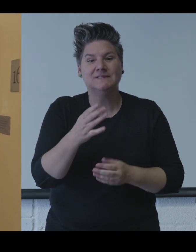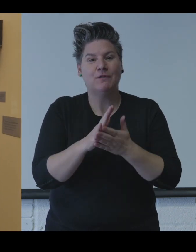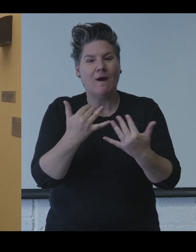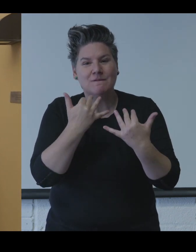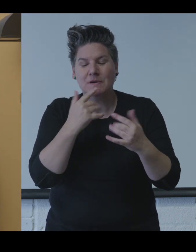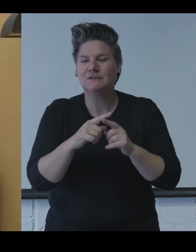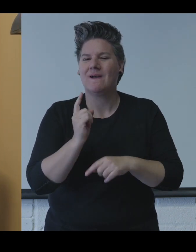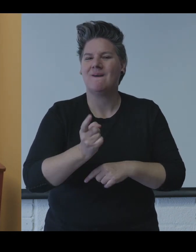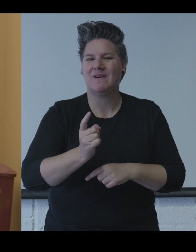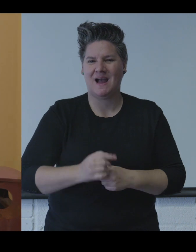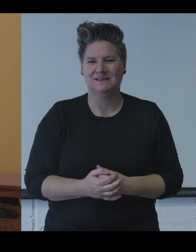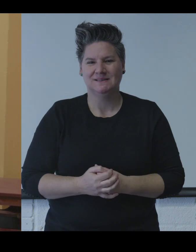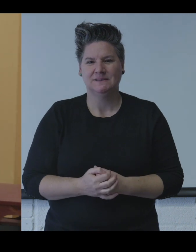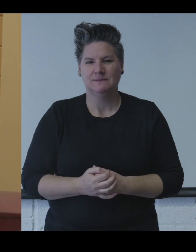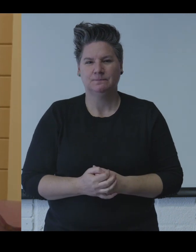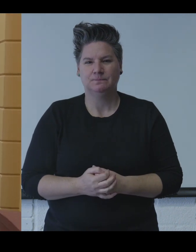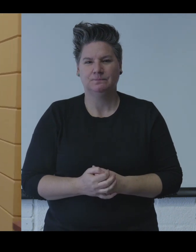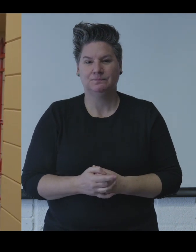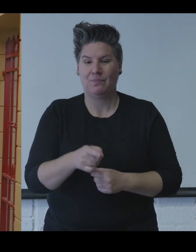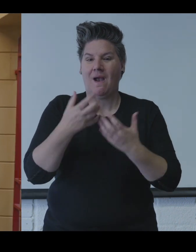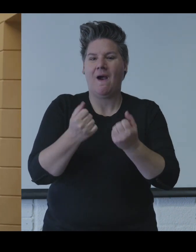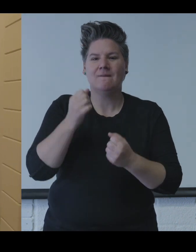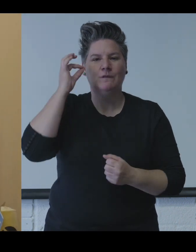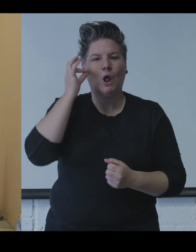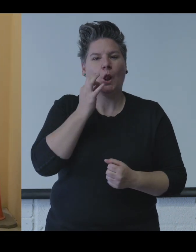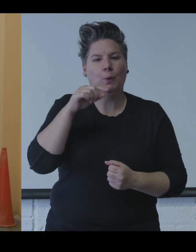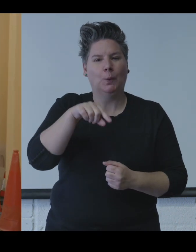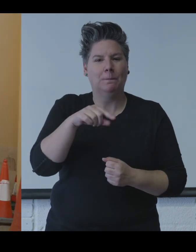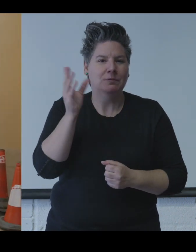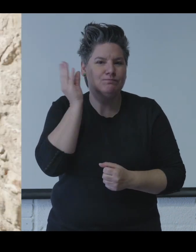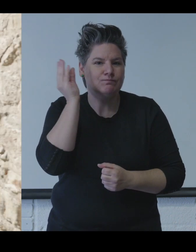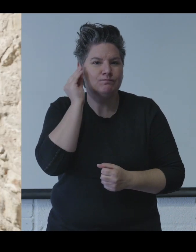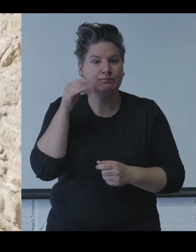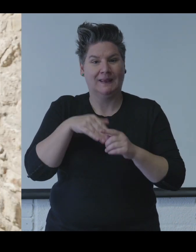If you follow the ramp and turn left at the corner, this will take you to the rear of the building.